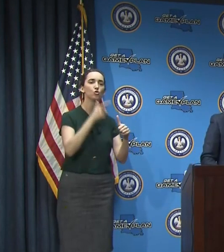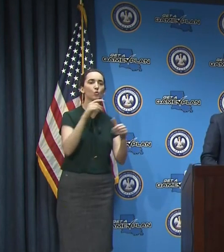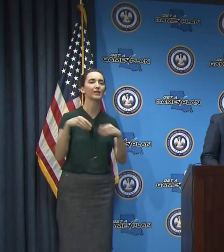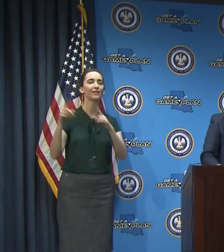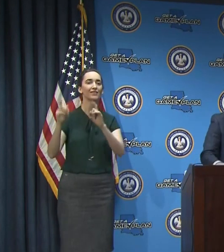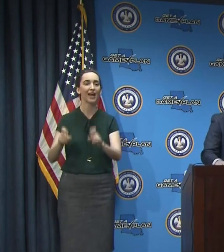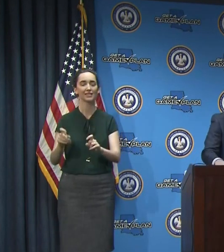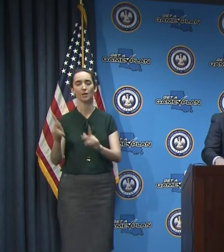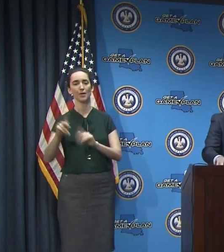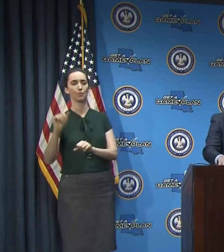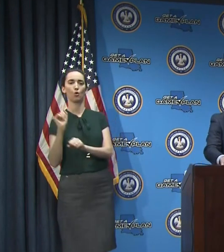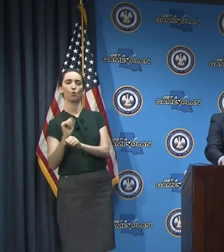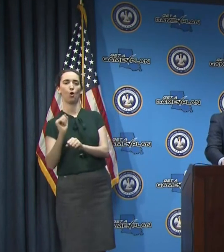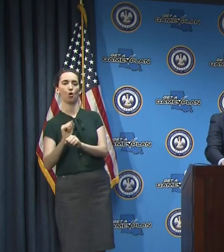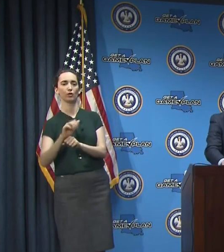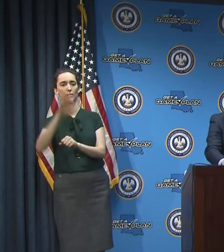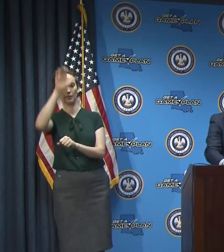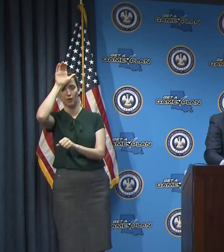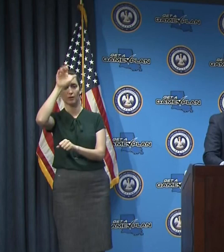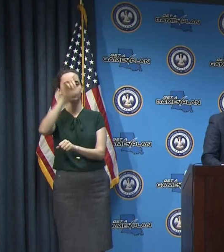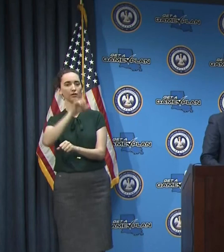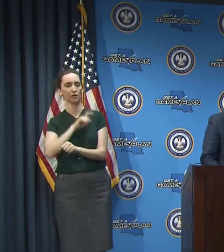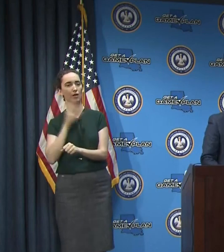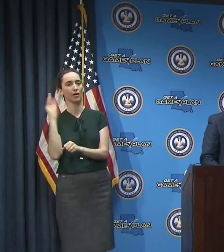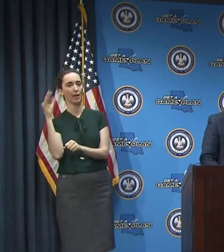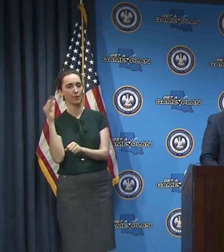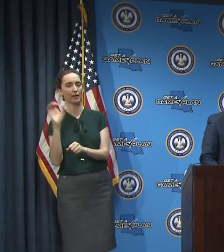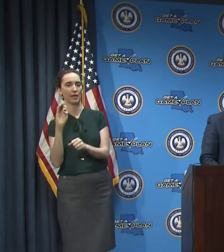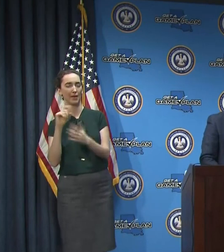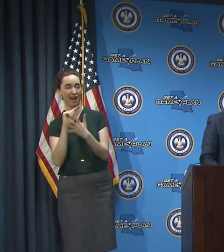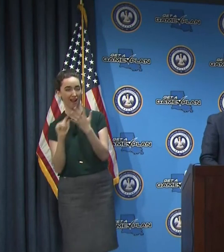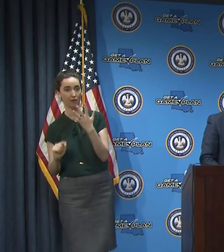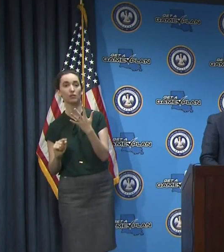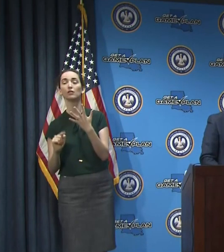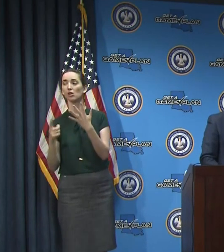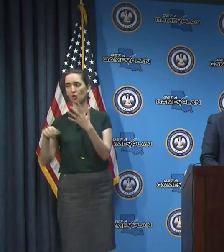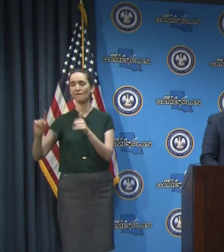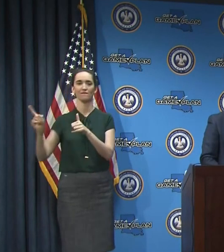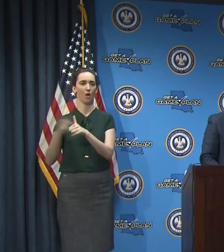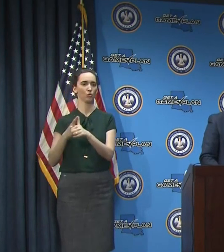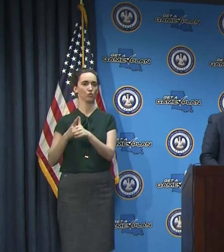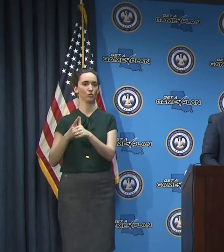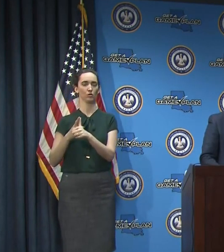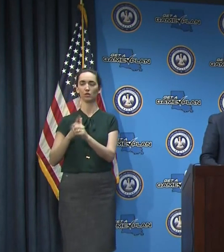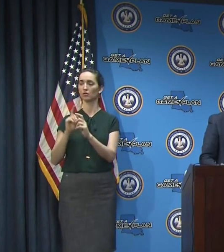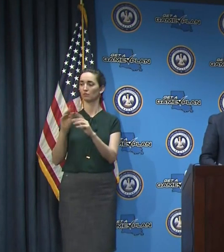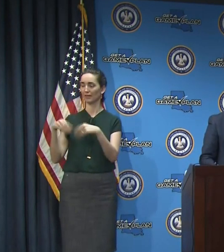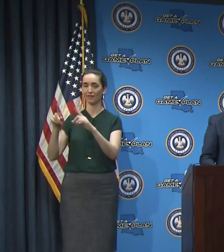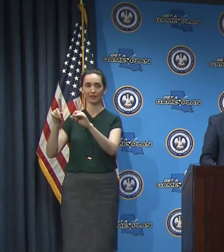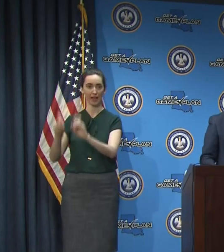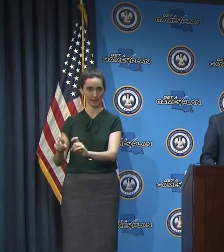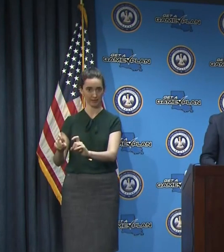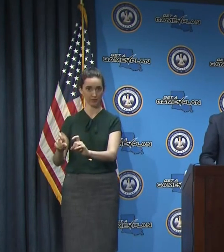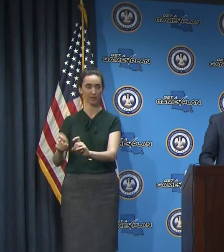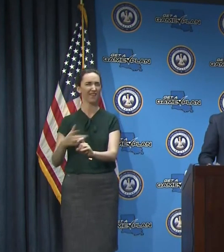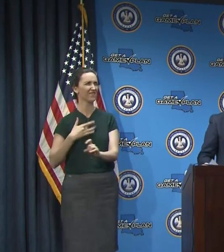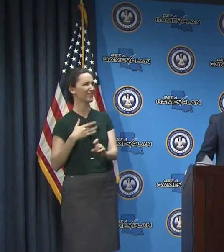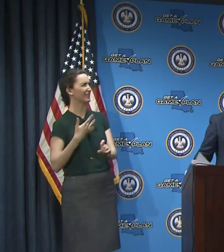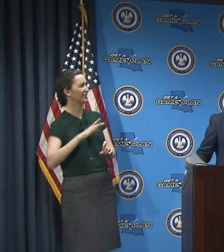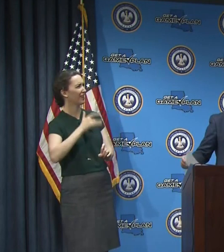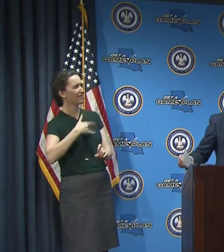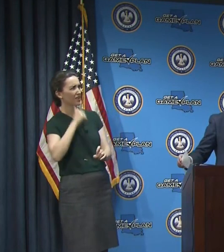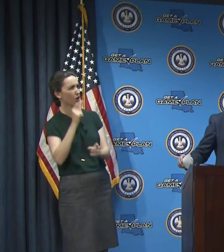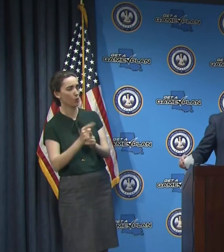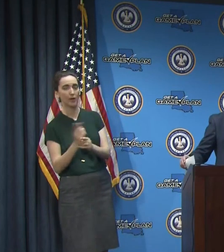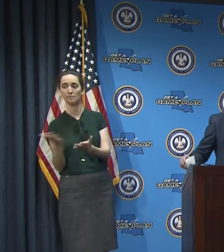symptomatic because we do want them to know just as soon as possible, whether they have, uh, COVID-19 and